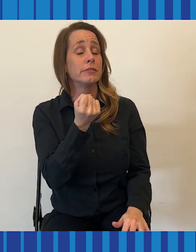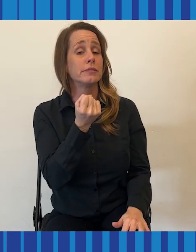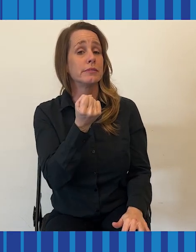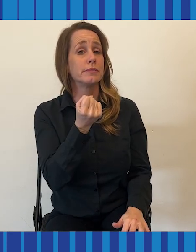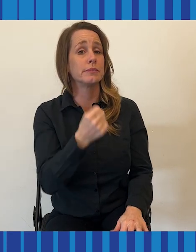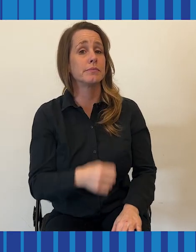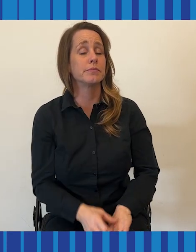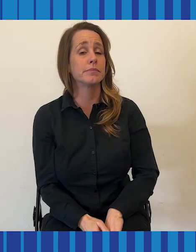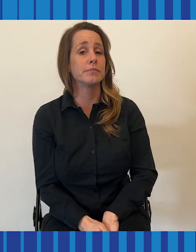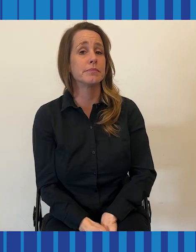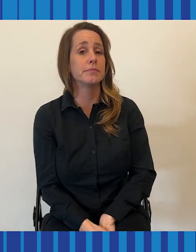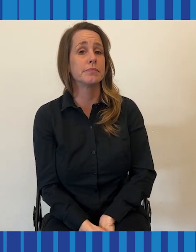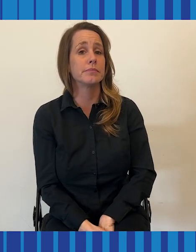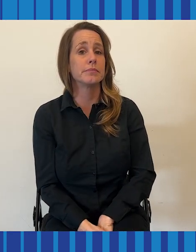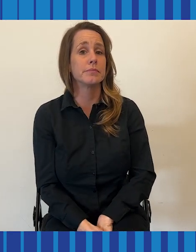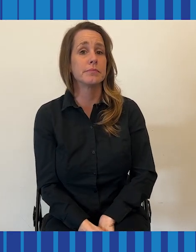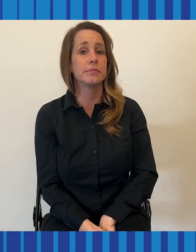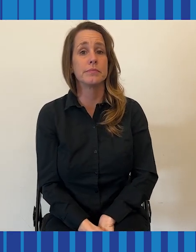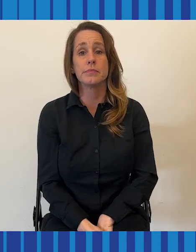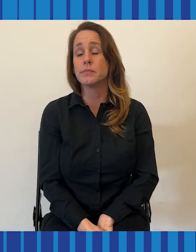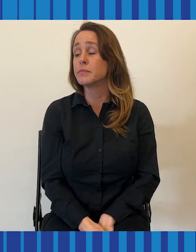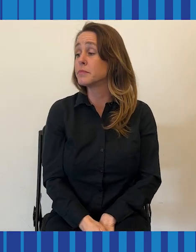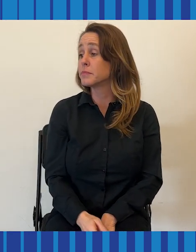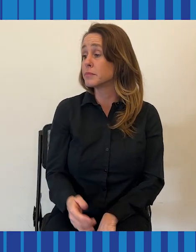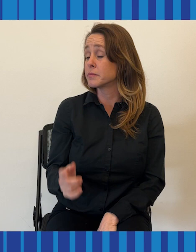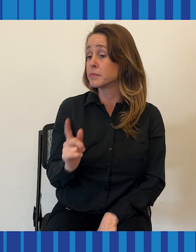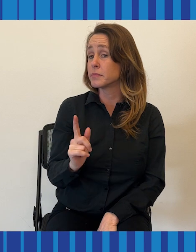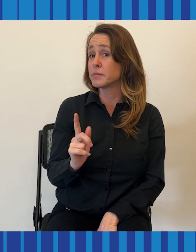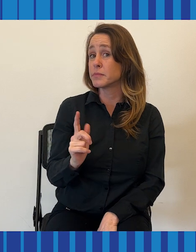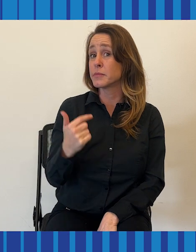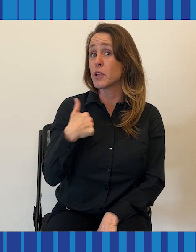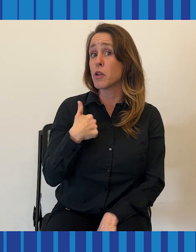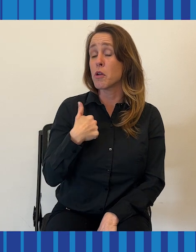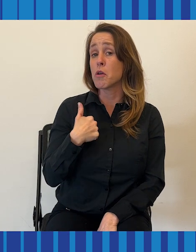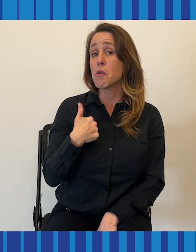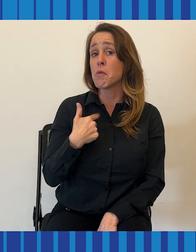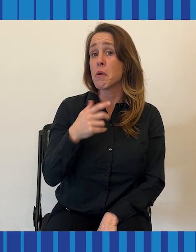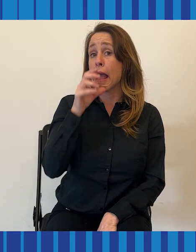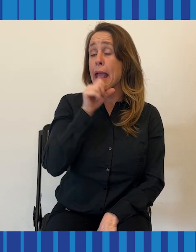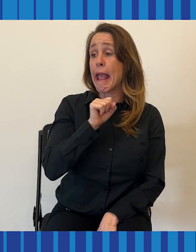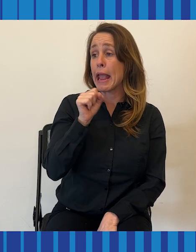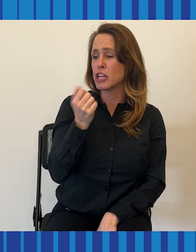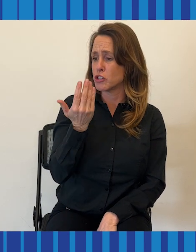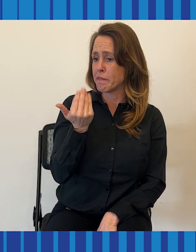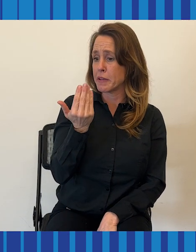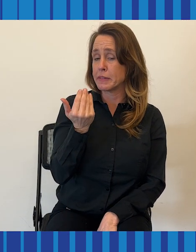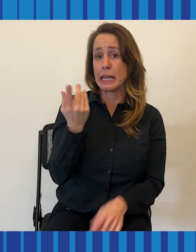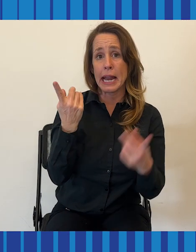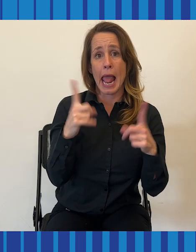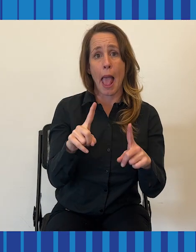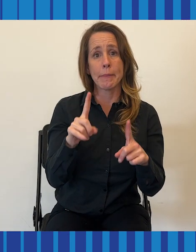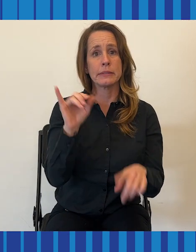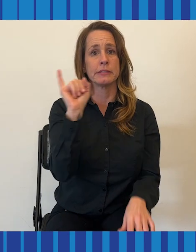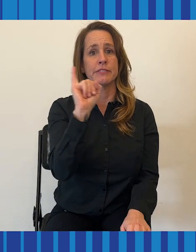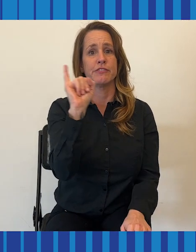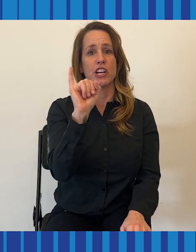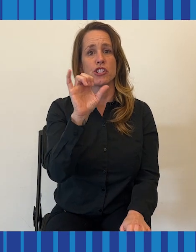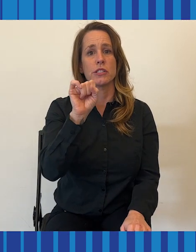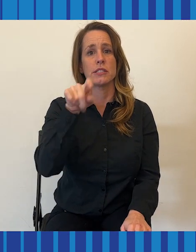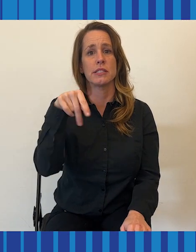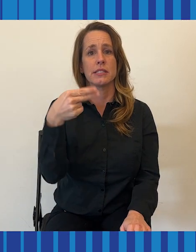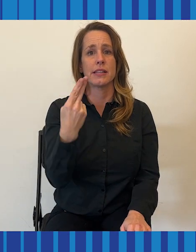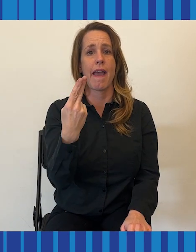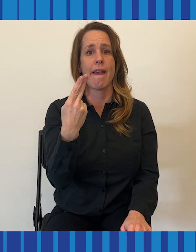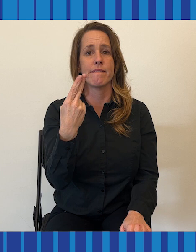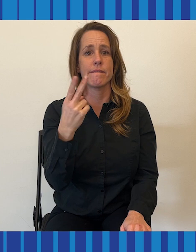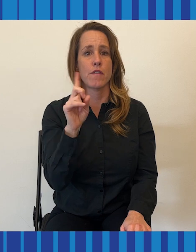Stephanie When I was 15, I had a staph infection